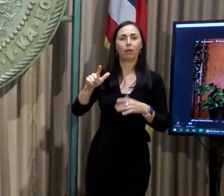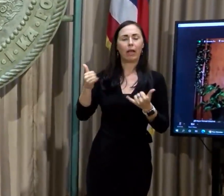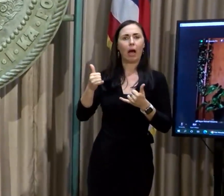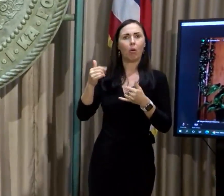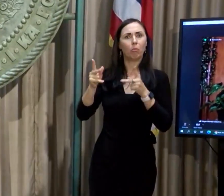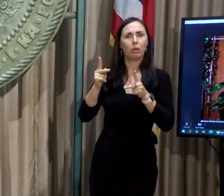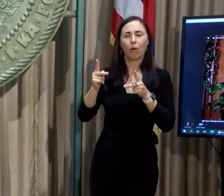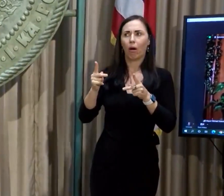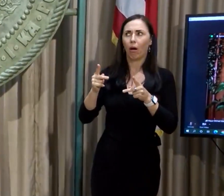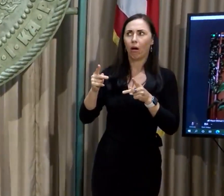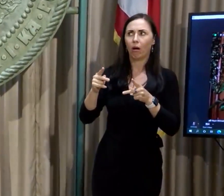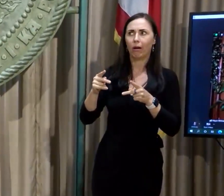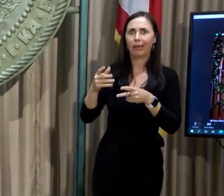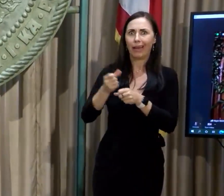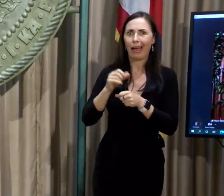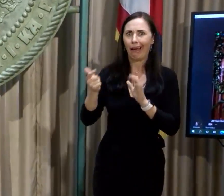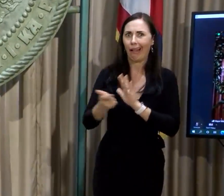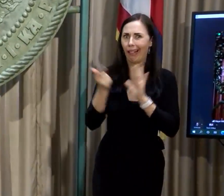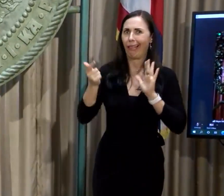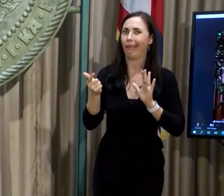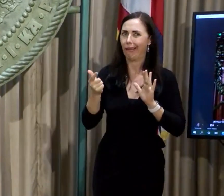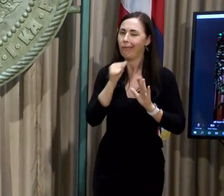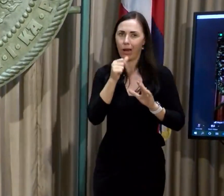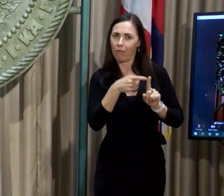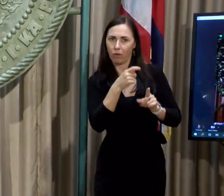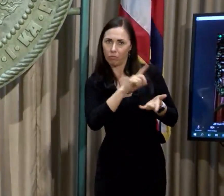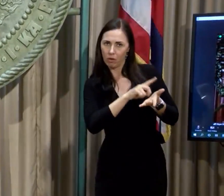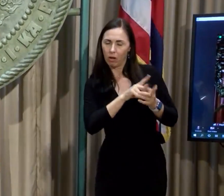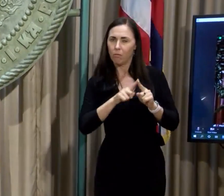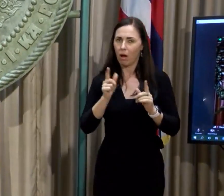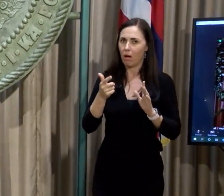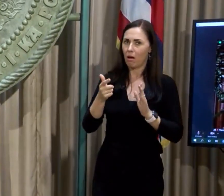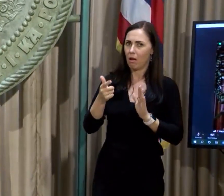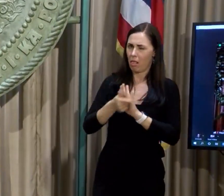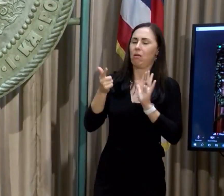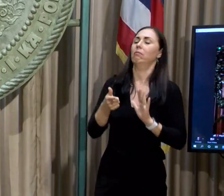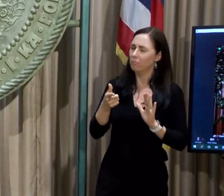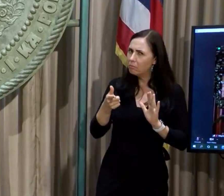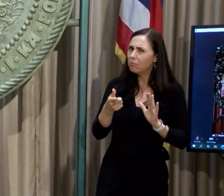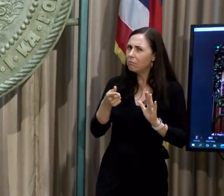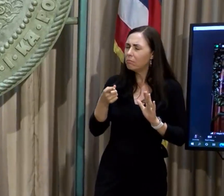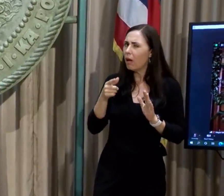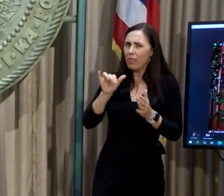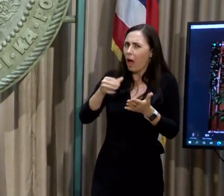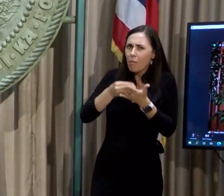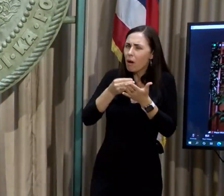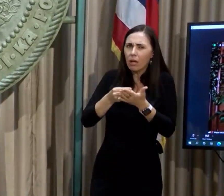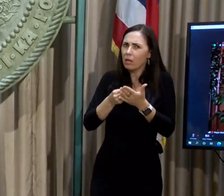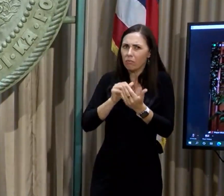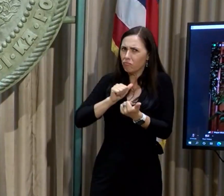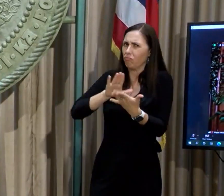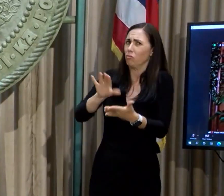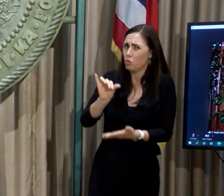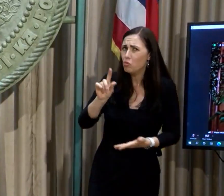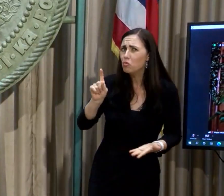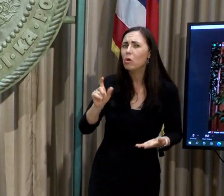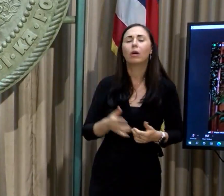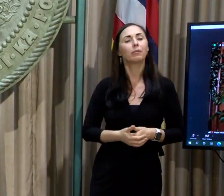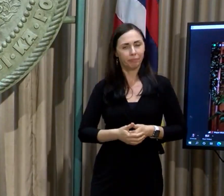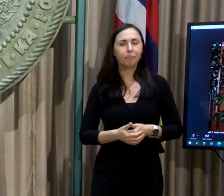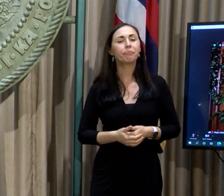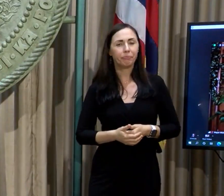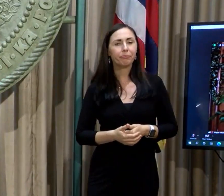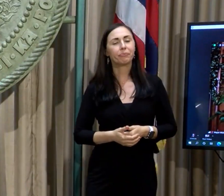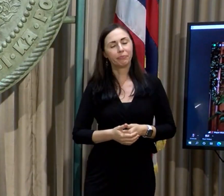And just can you talk about how this can address some of that with this money? Certainly,